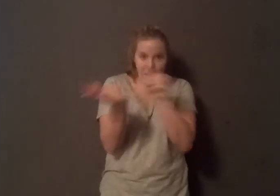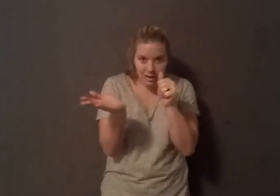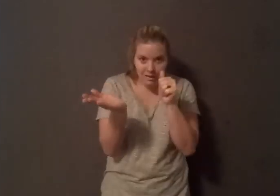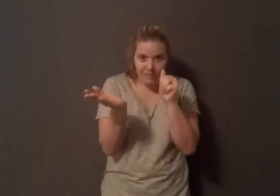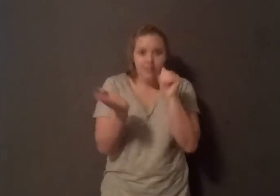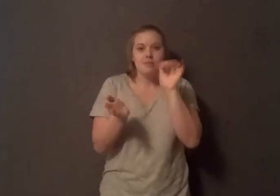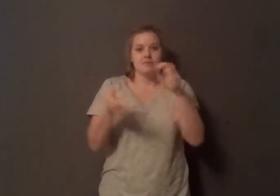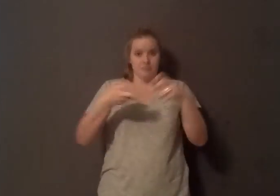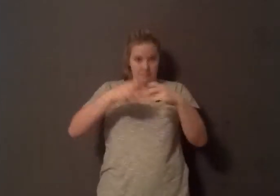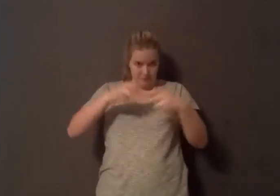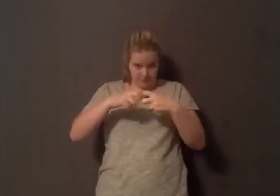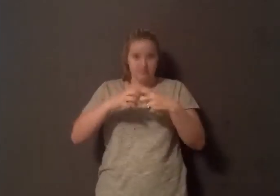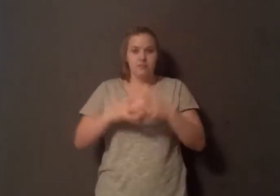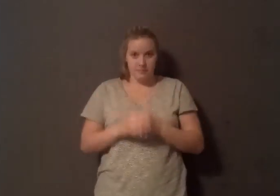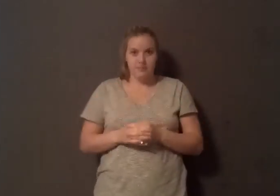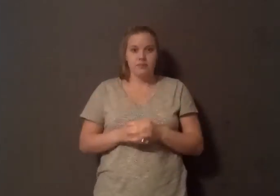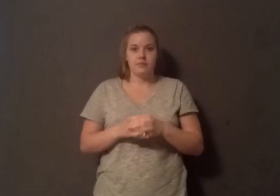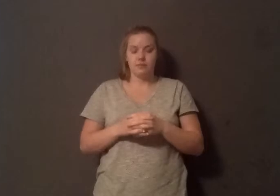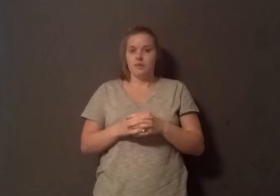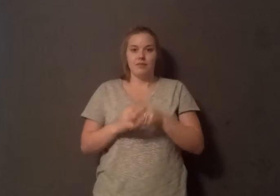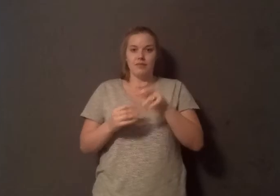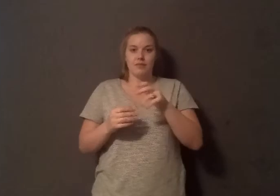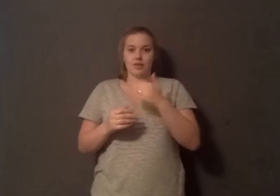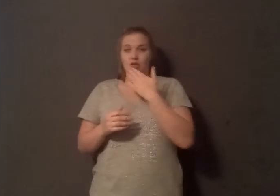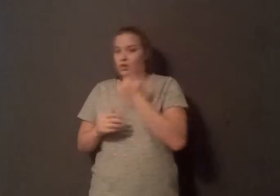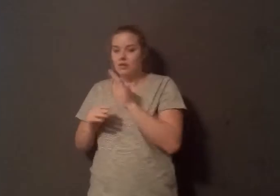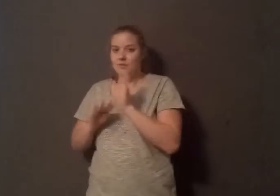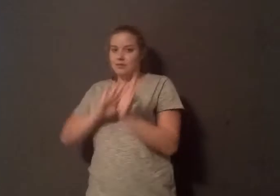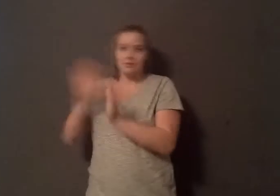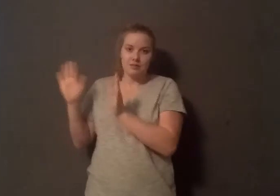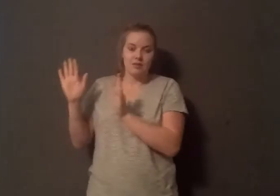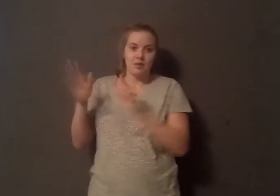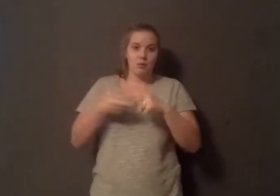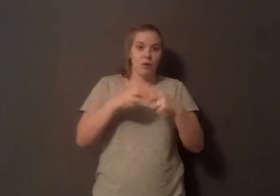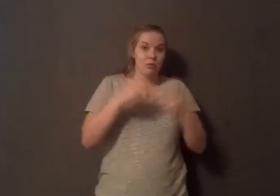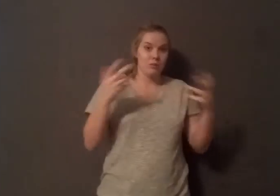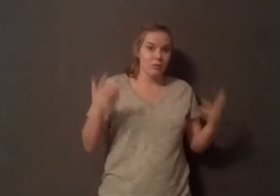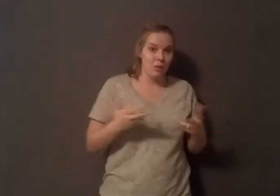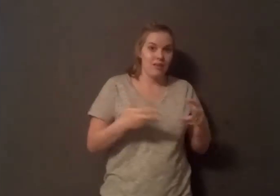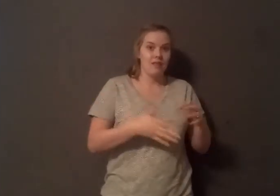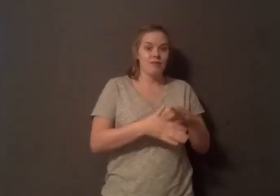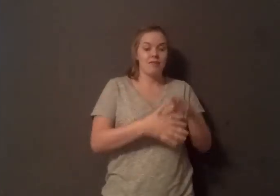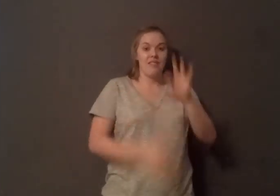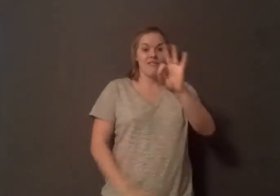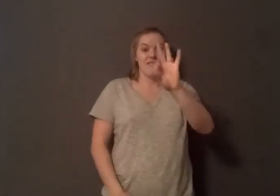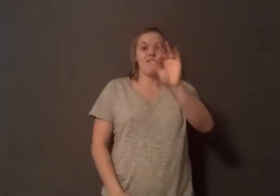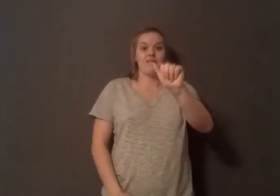And that's the part that leads to the diabetes. It's the fatty foods, not really so much the sugar. It's not that sugar's good for you. There's no nutrients in it. It's excess calories.